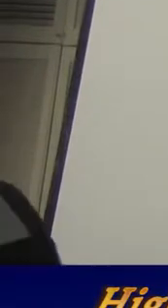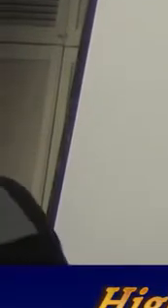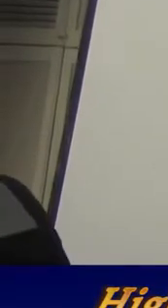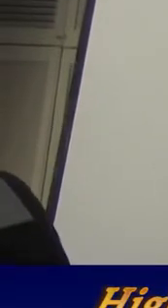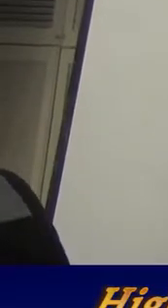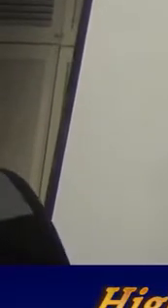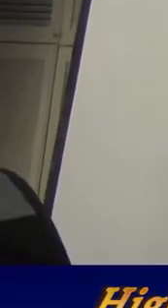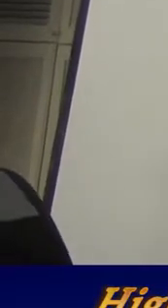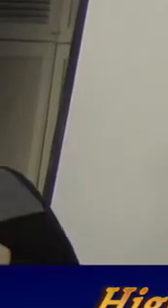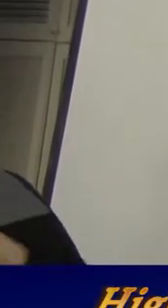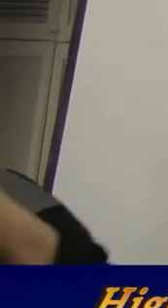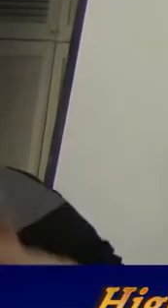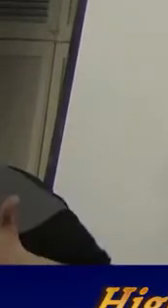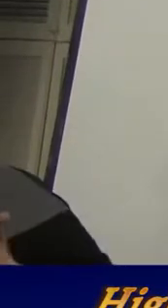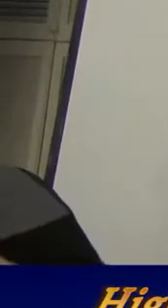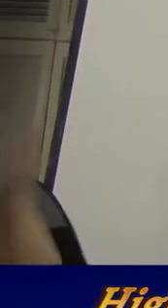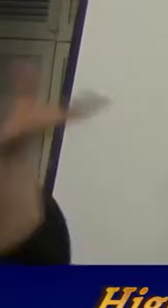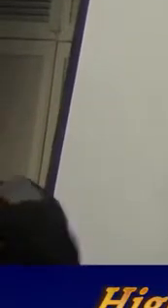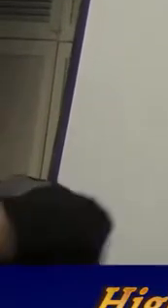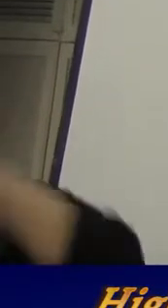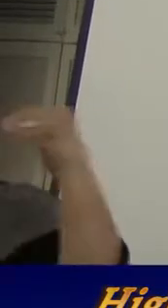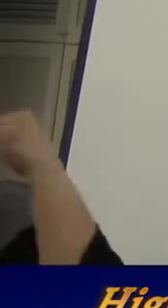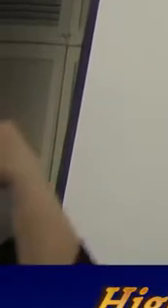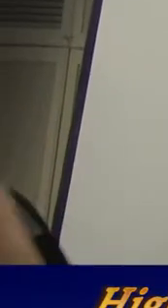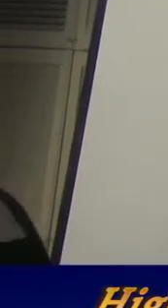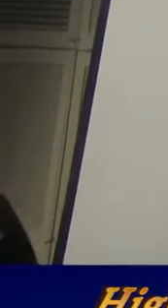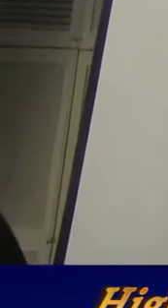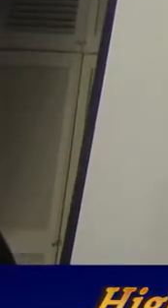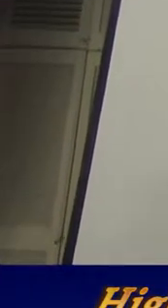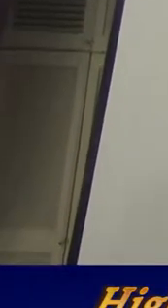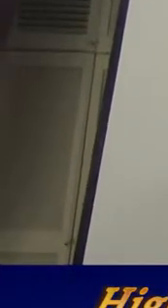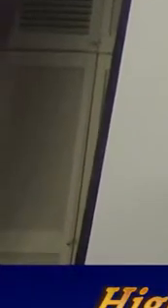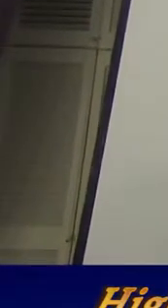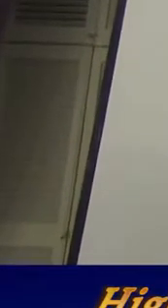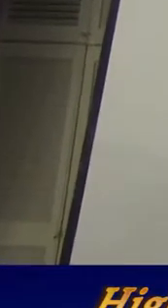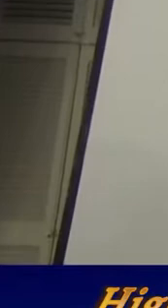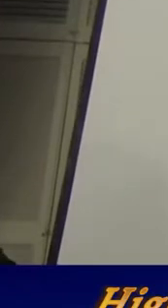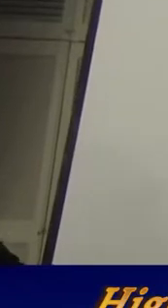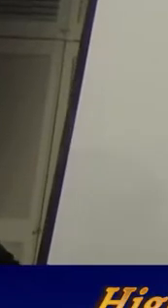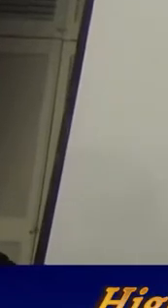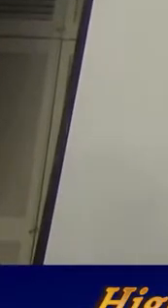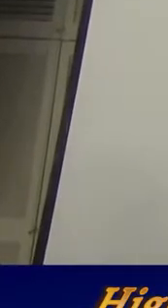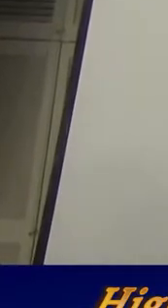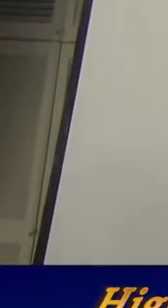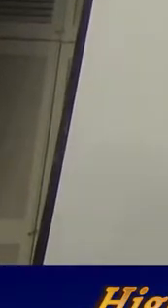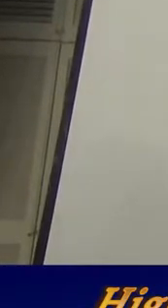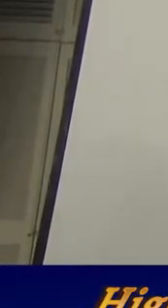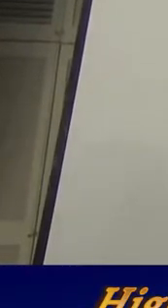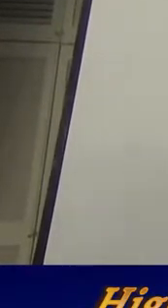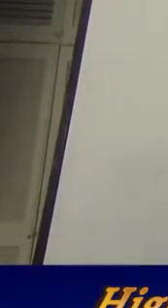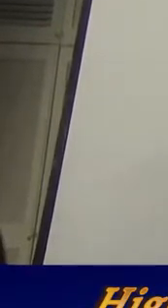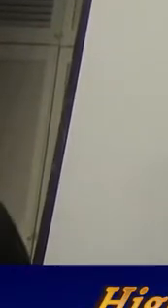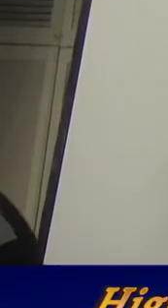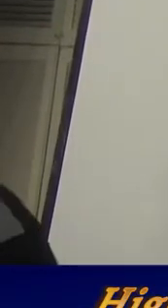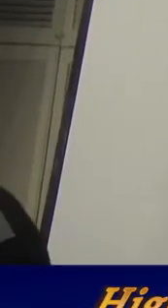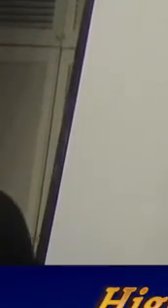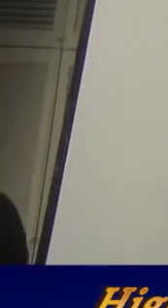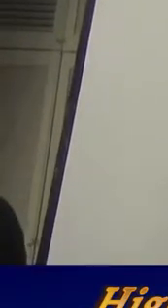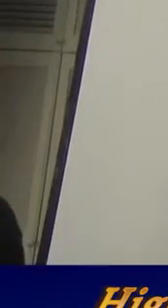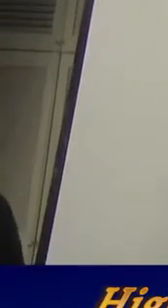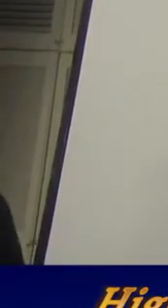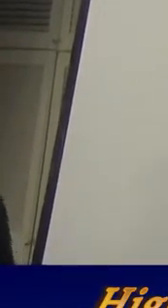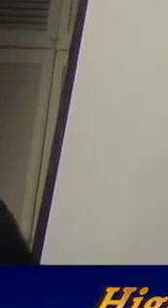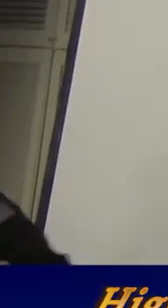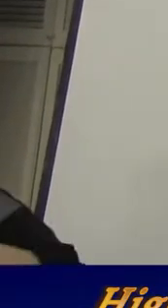everybody stands here and blocks the hallways and makes themselves really visible and present and loud.